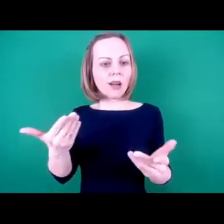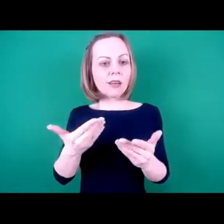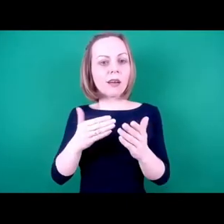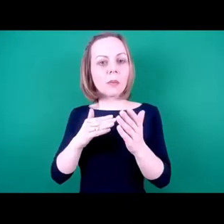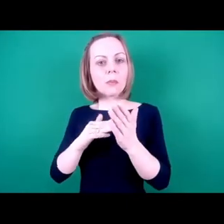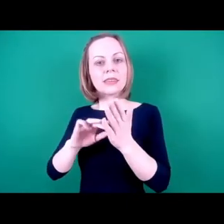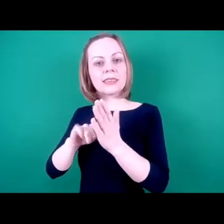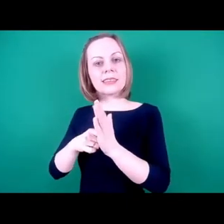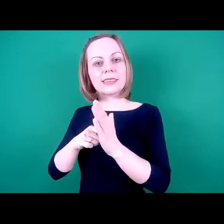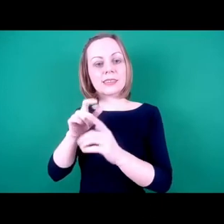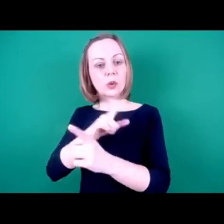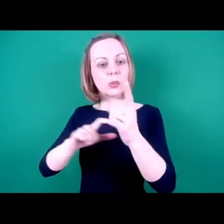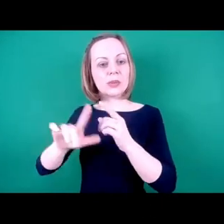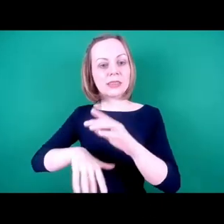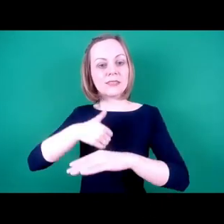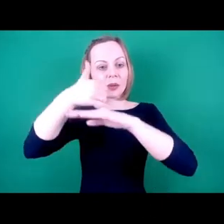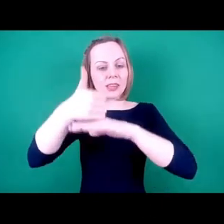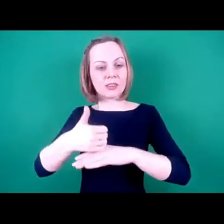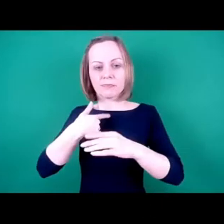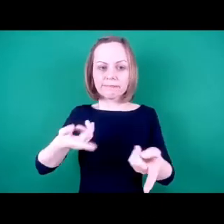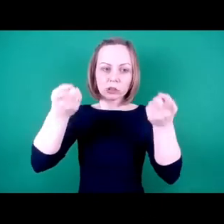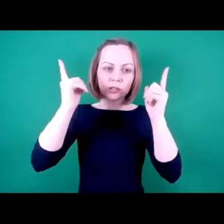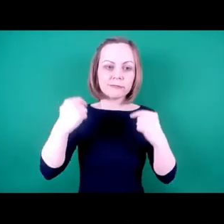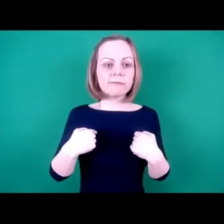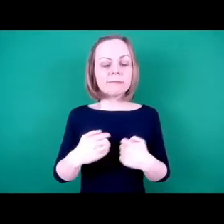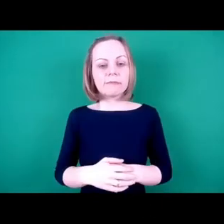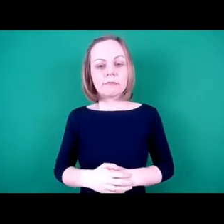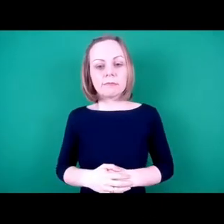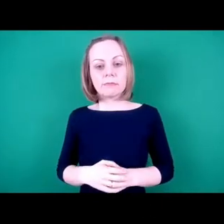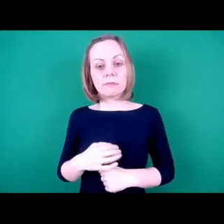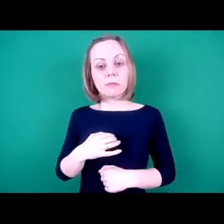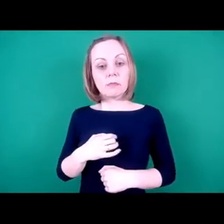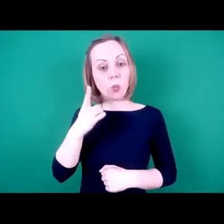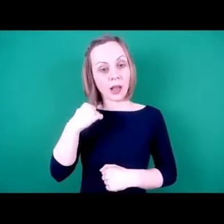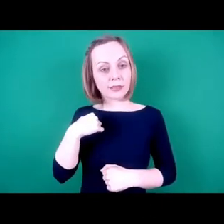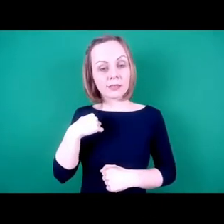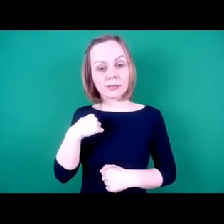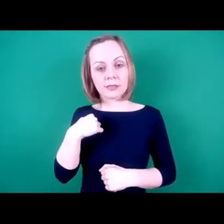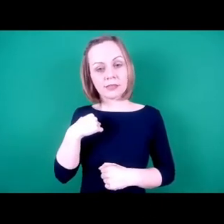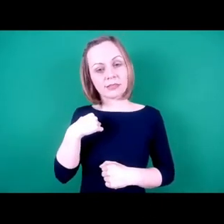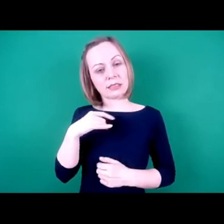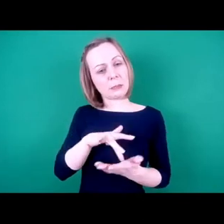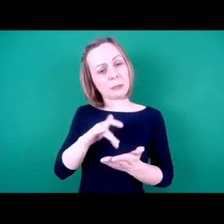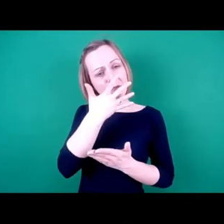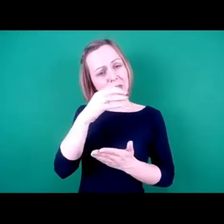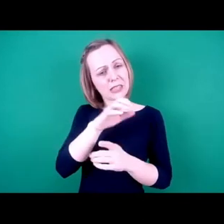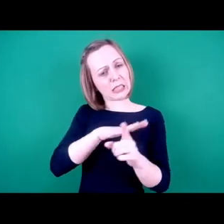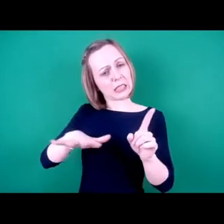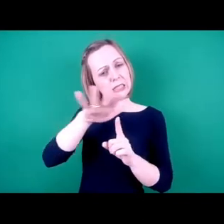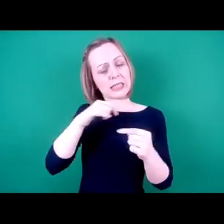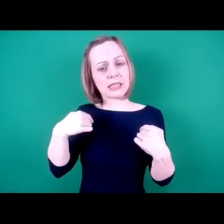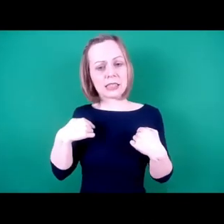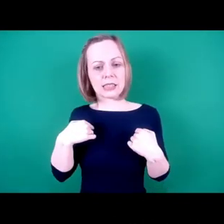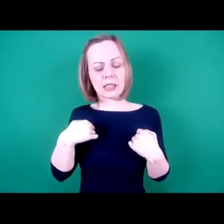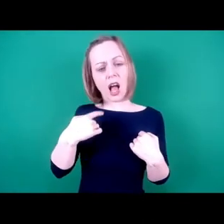Foundation and their Chief Exec. I'm a white, mid-50s, thinking